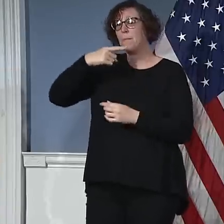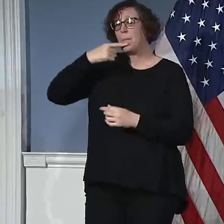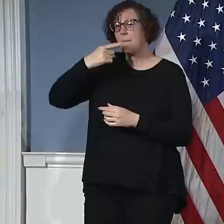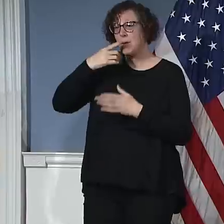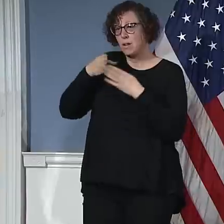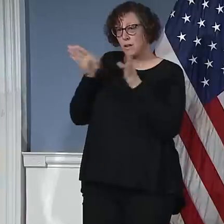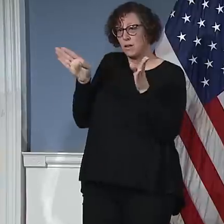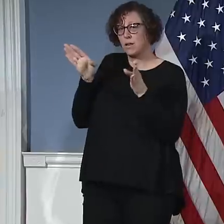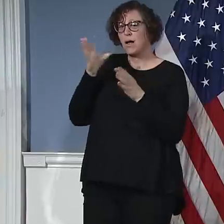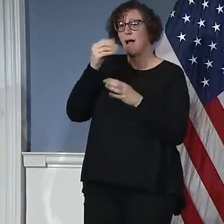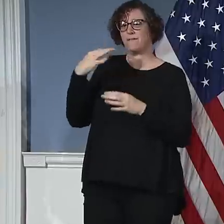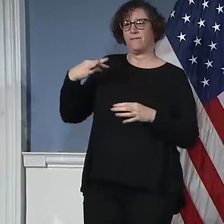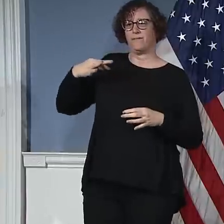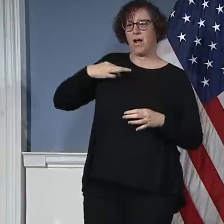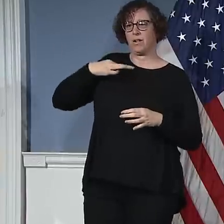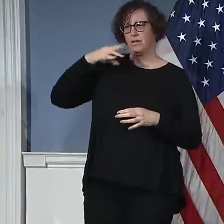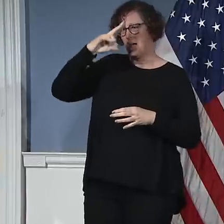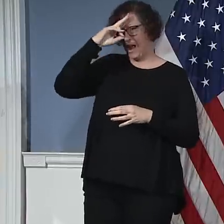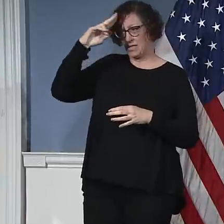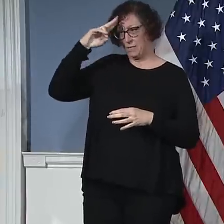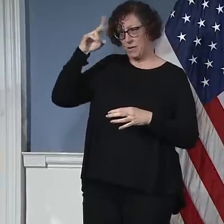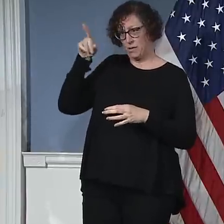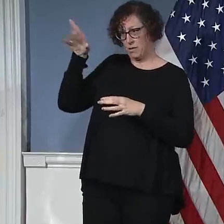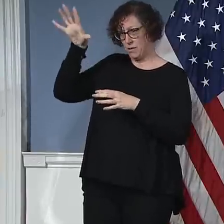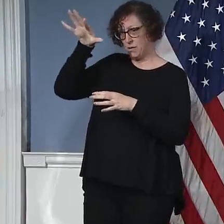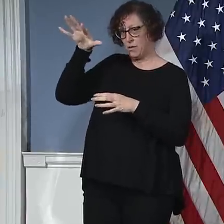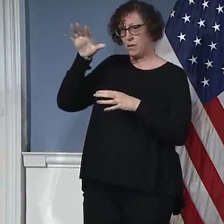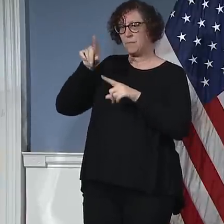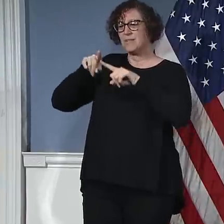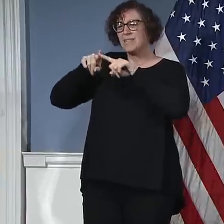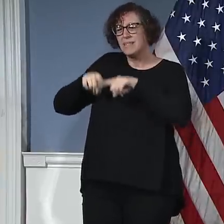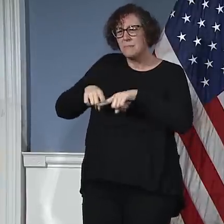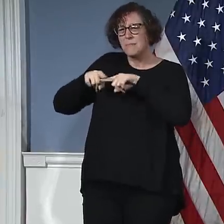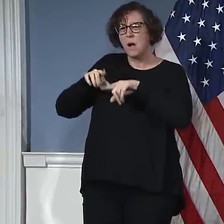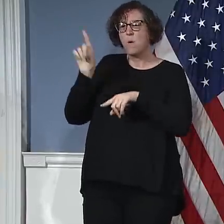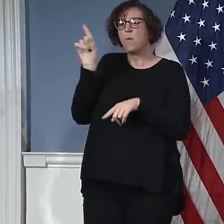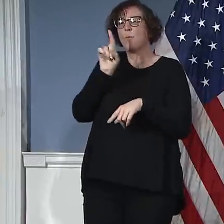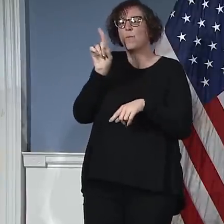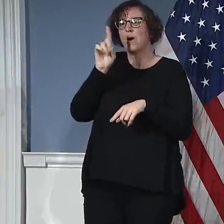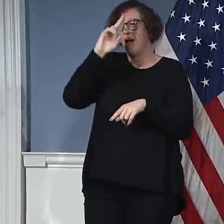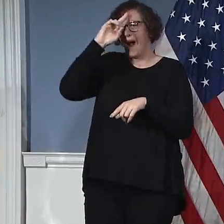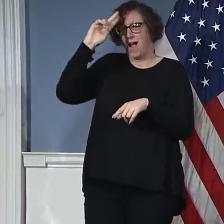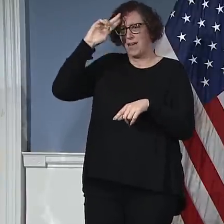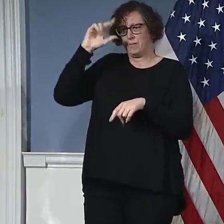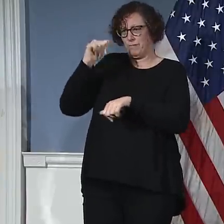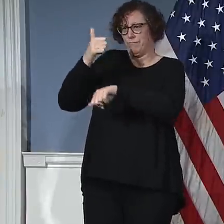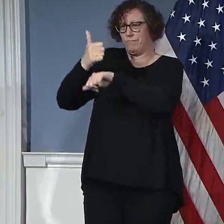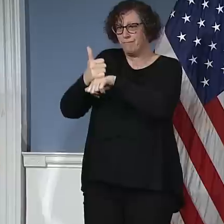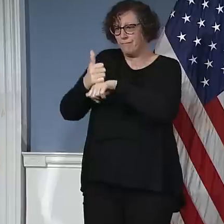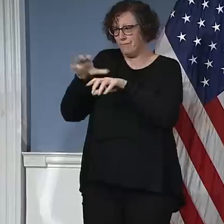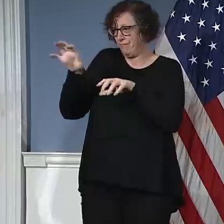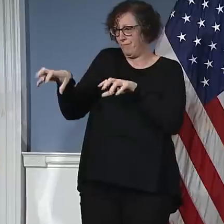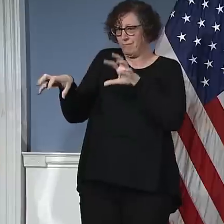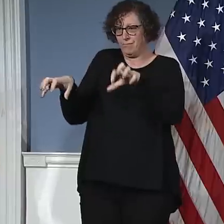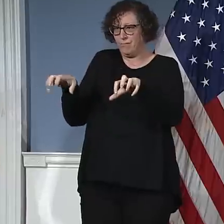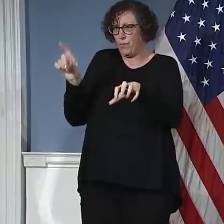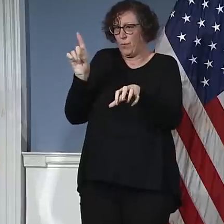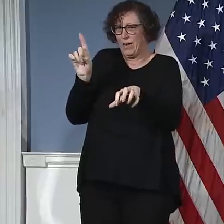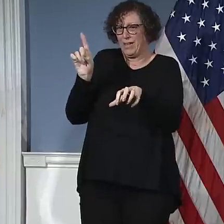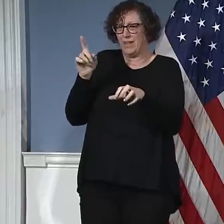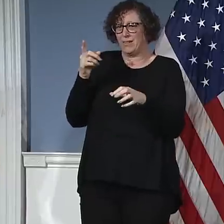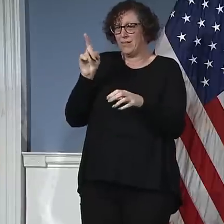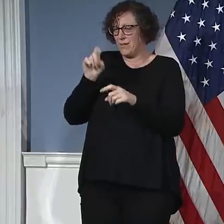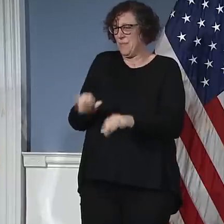proportionate to wherever they happen to be and obviously they're going to be the linchpin to this, those